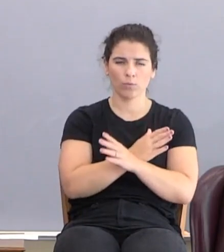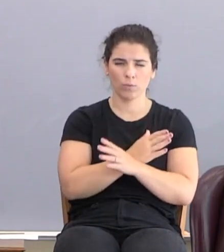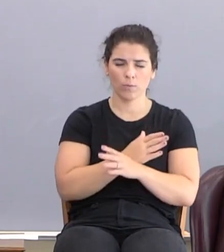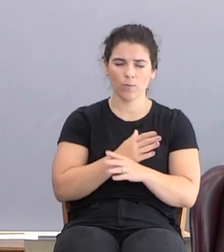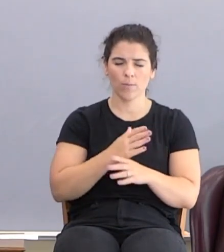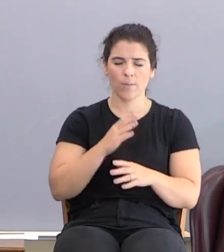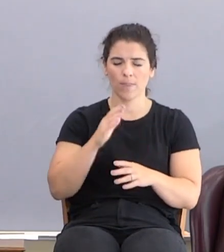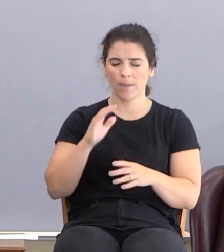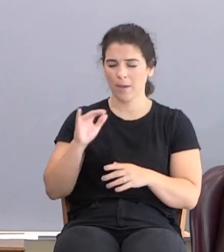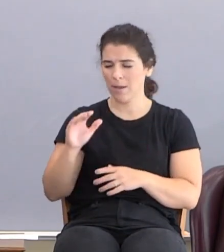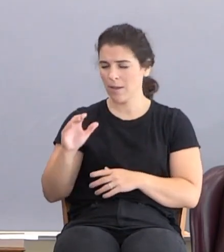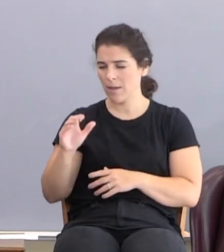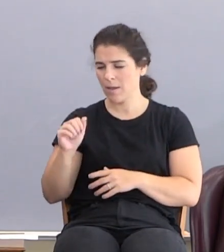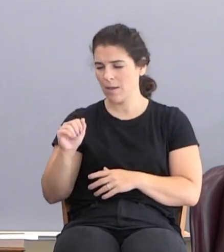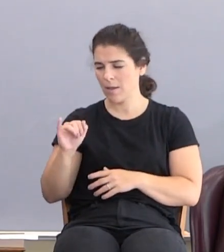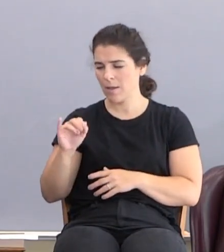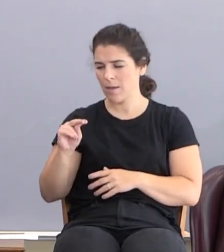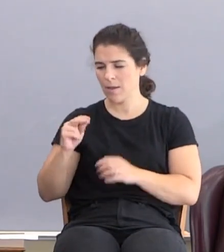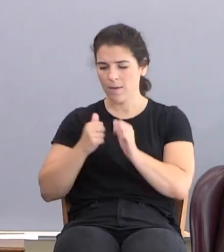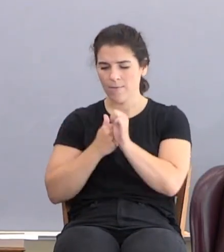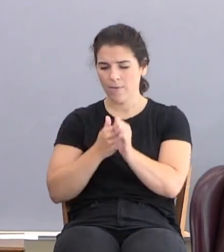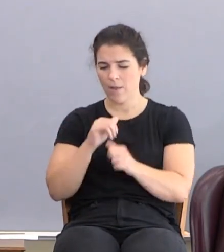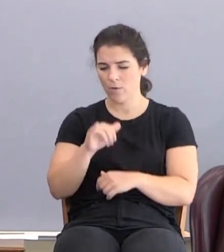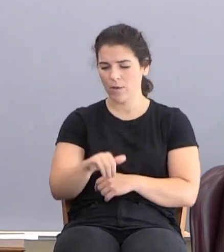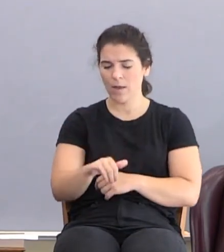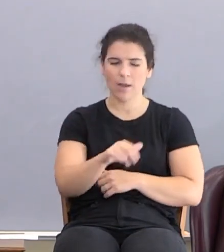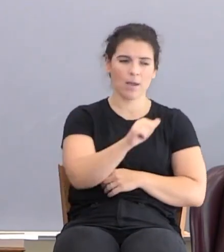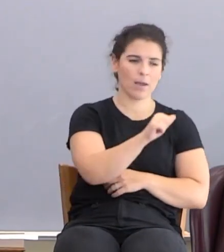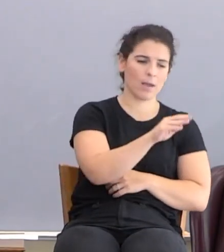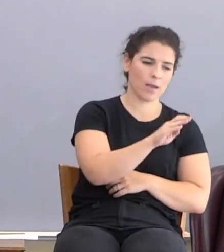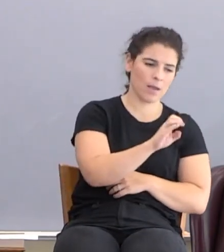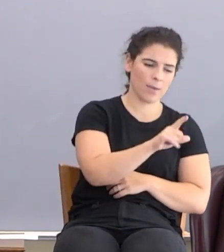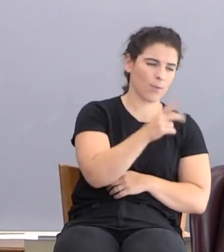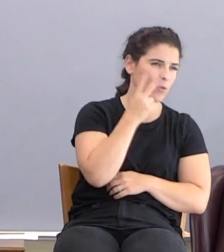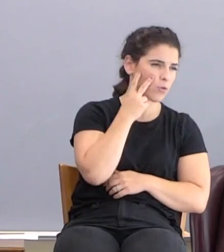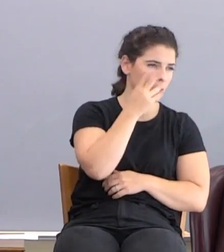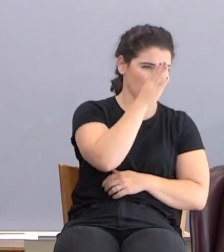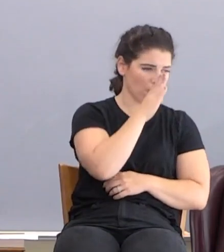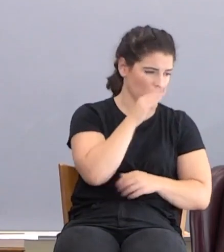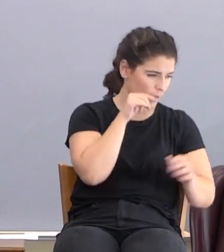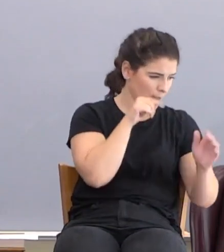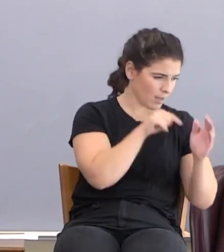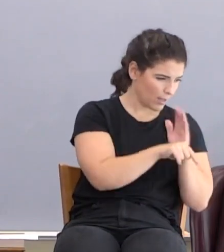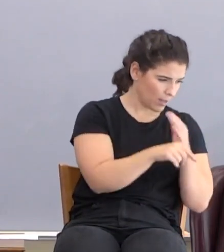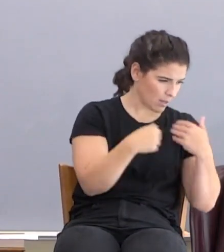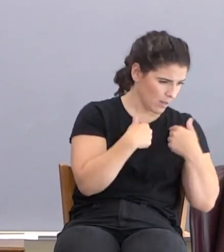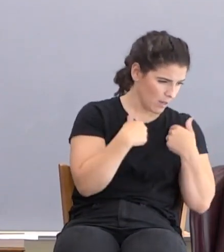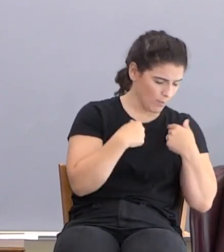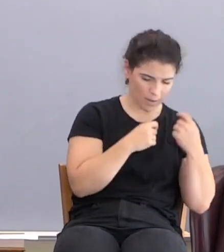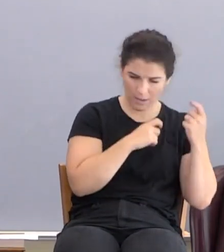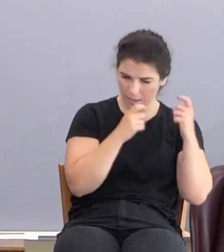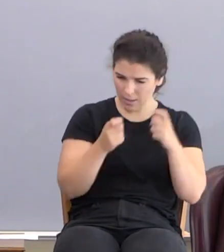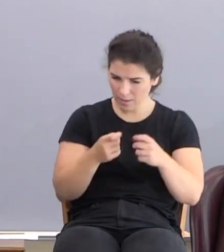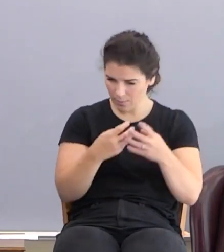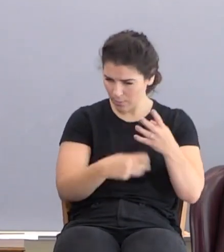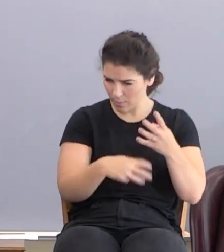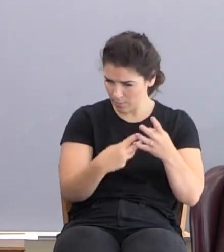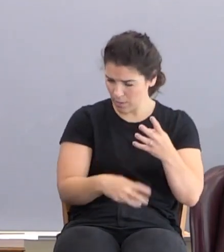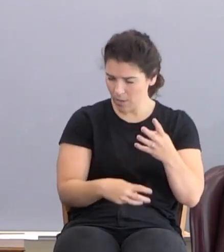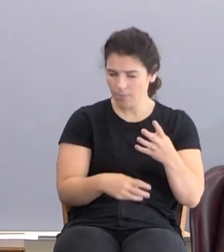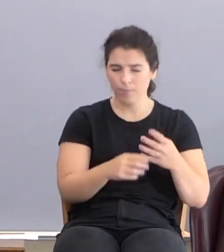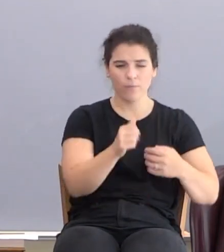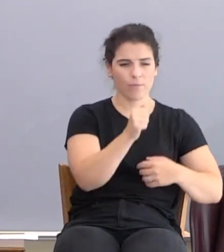That's what Cain followed. Abel saw God go over here and slay an animal and give him an animal shed blood. He took,